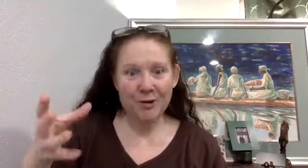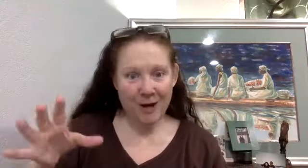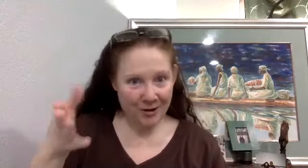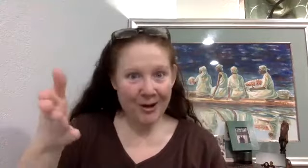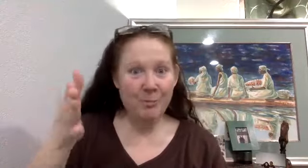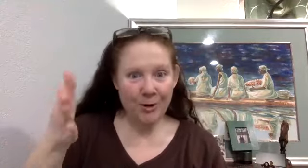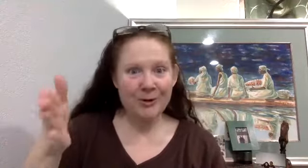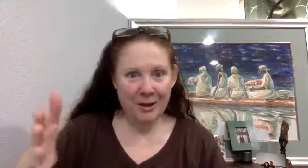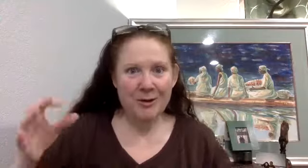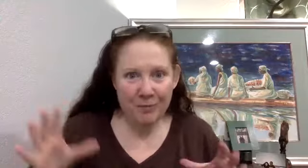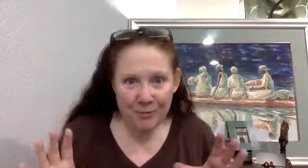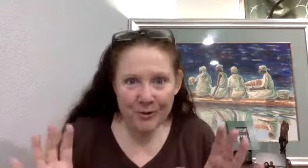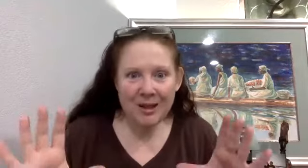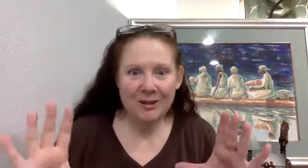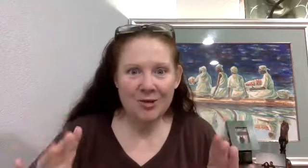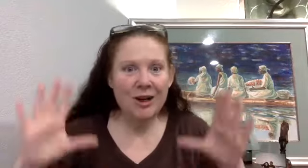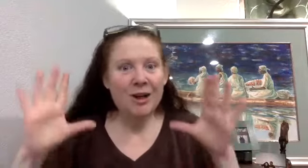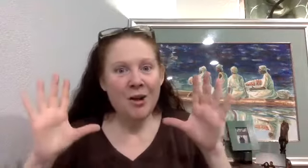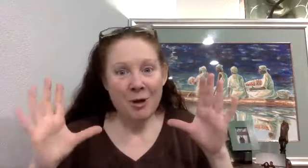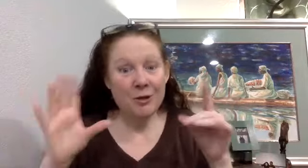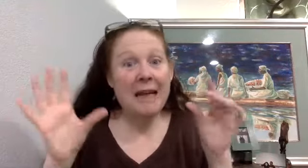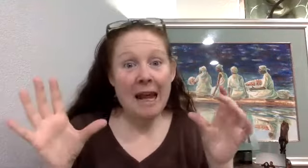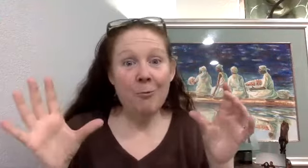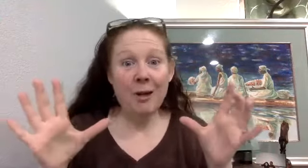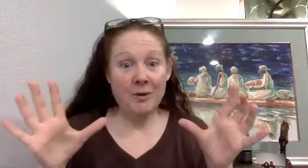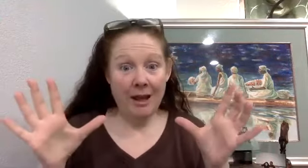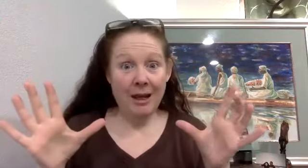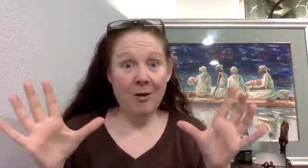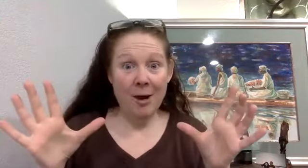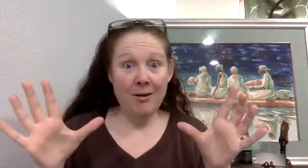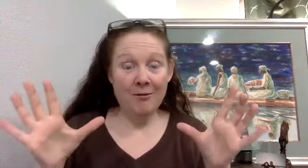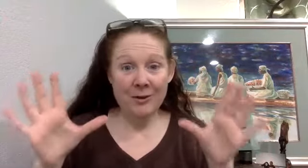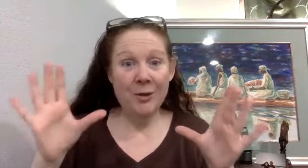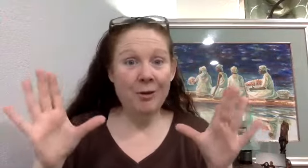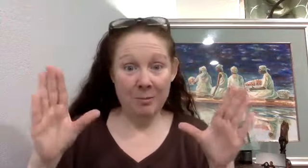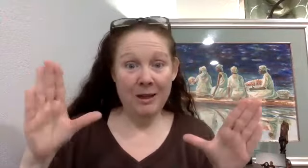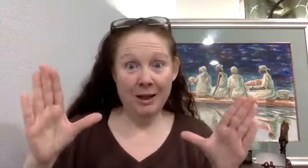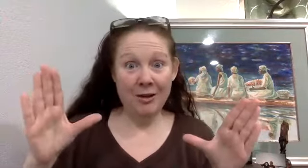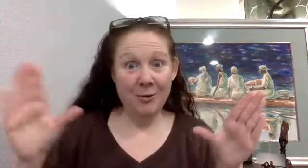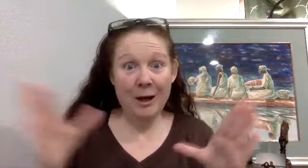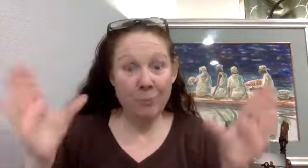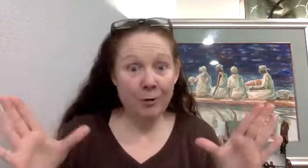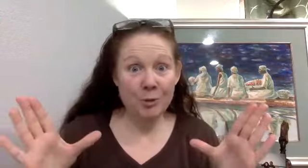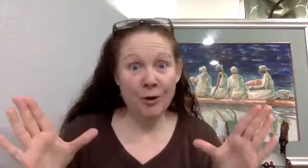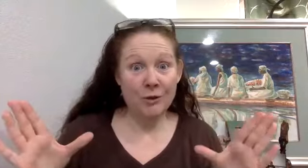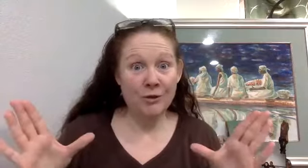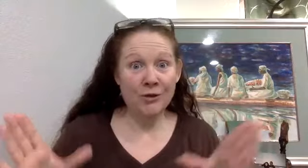directors kind of person like yourself who knows the industry is going to get what I'm saying here about physiotherapy being the way to reverse Parkinson's.